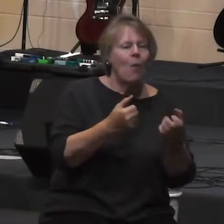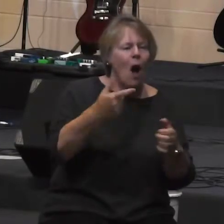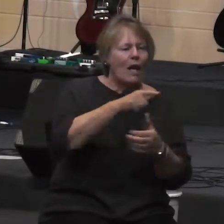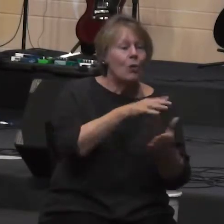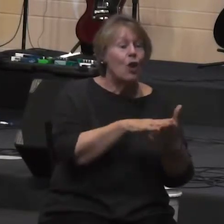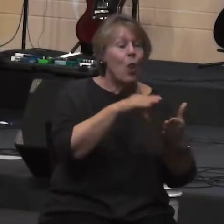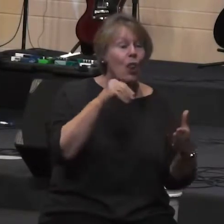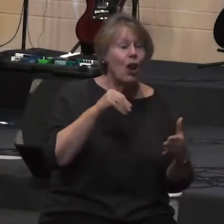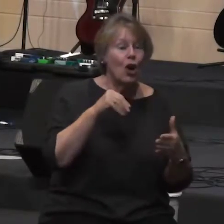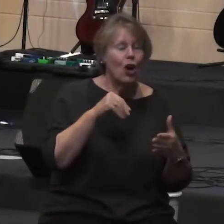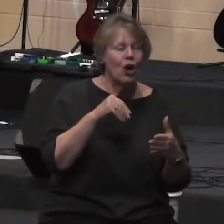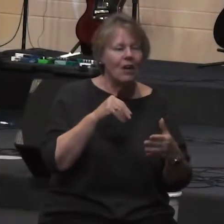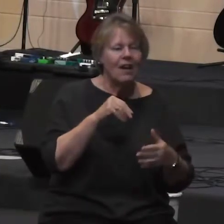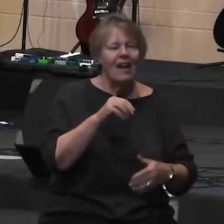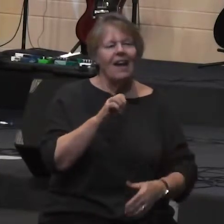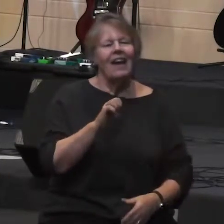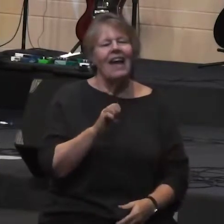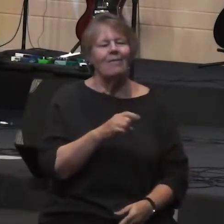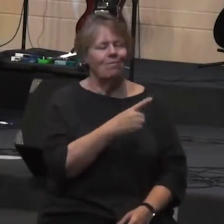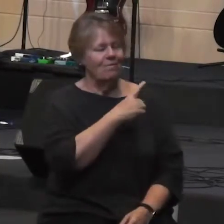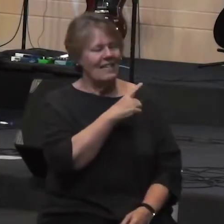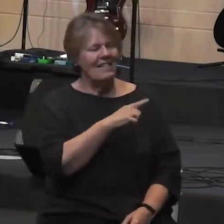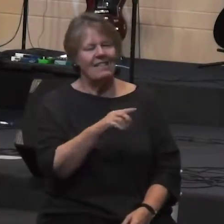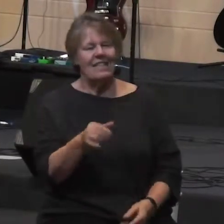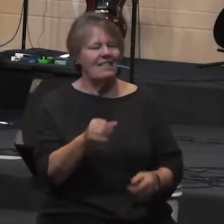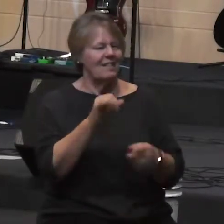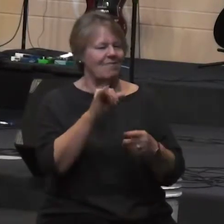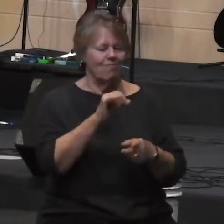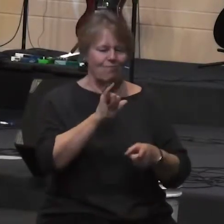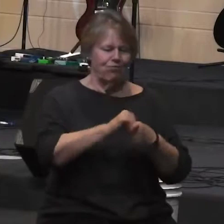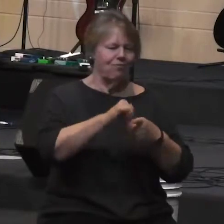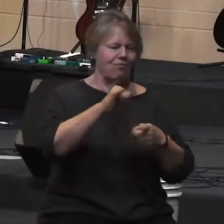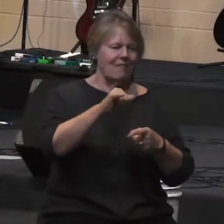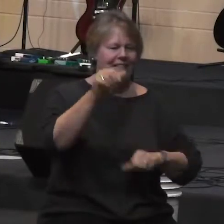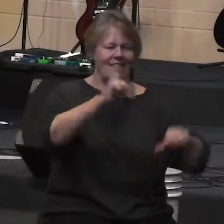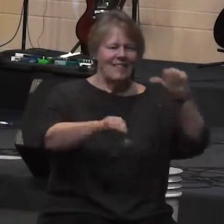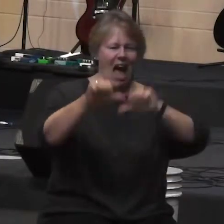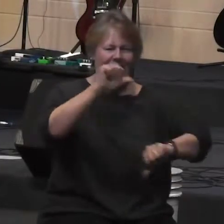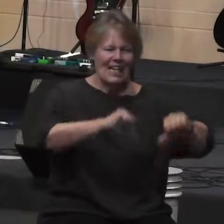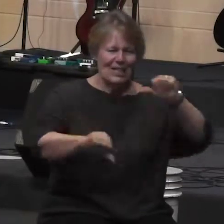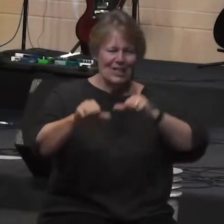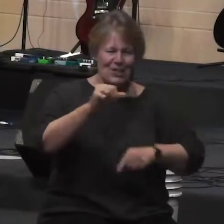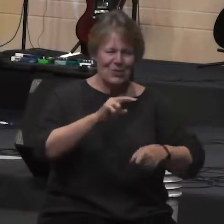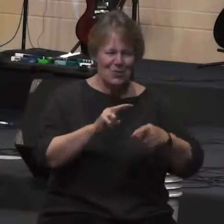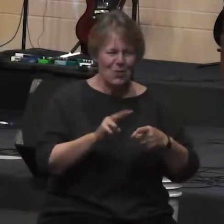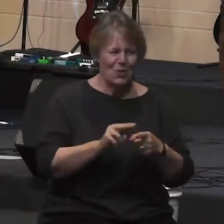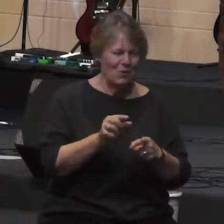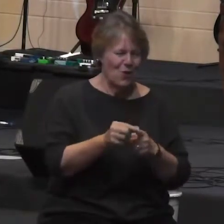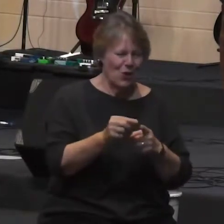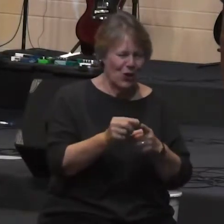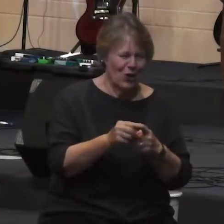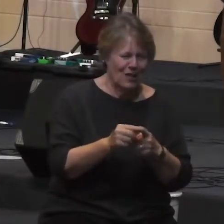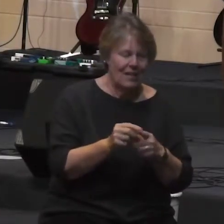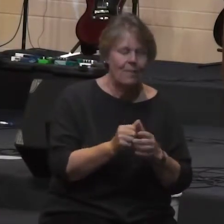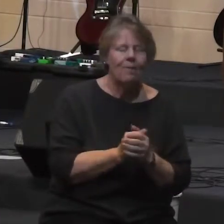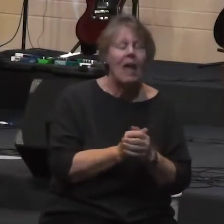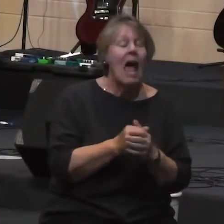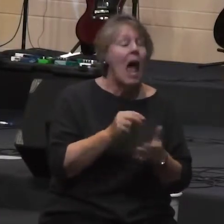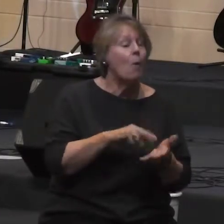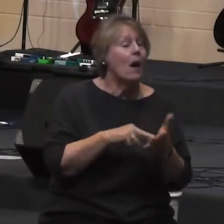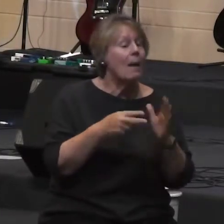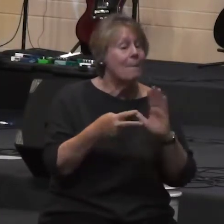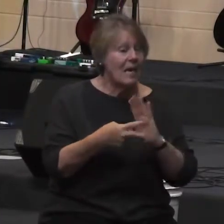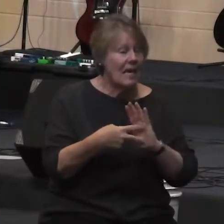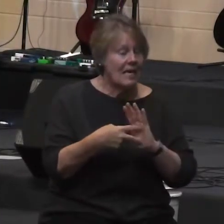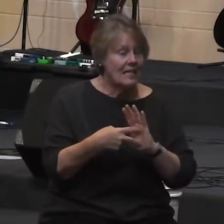everybody say eschatological oh you were with me already you were just right there eschatological or eschatology